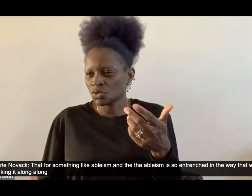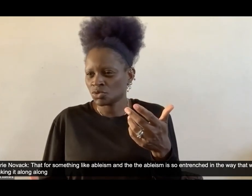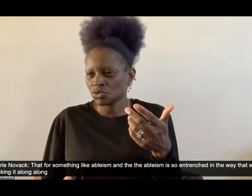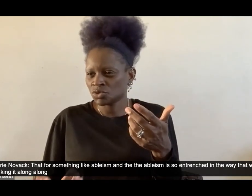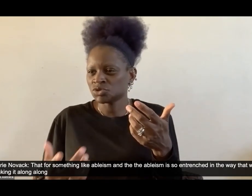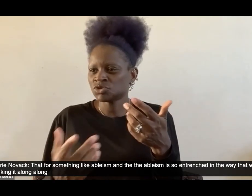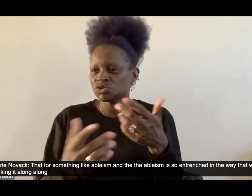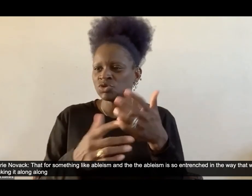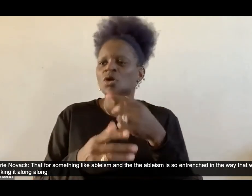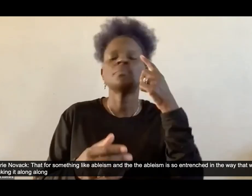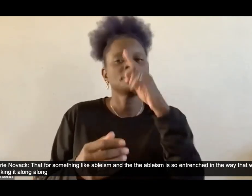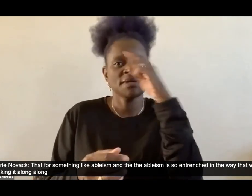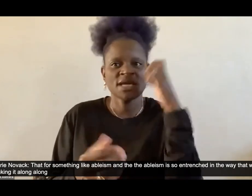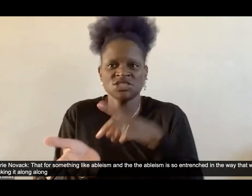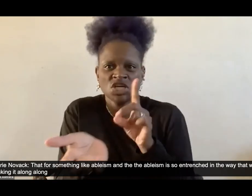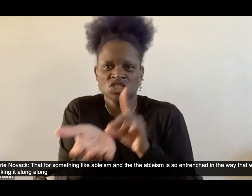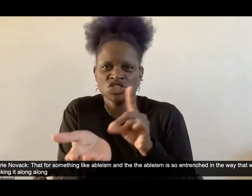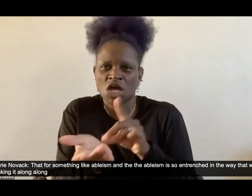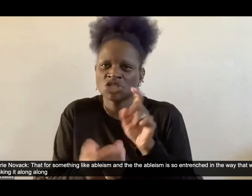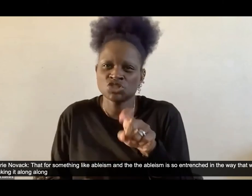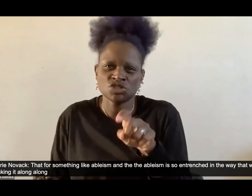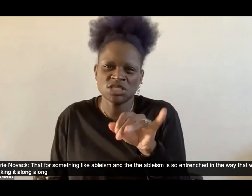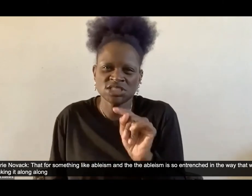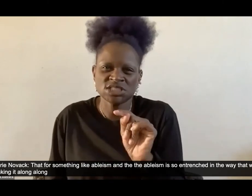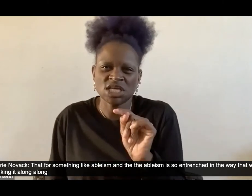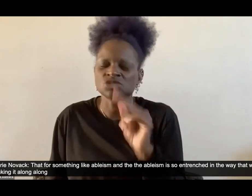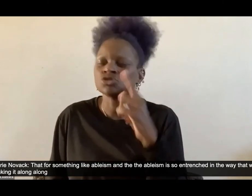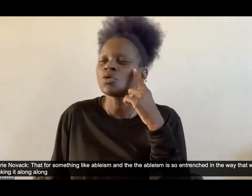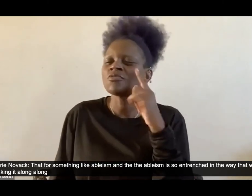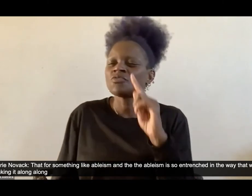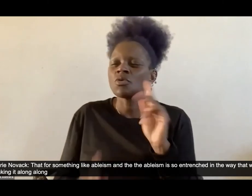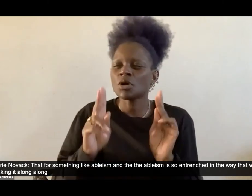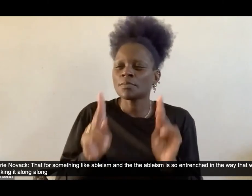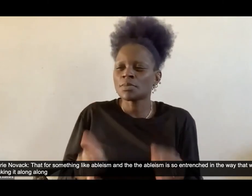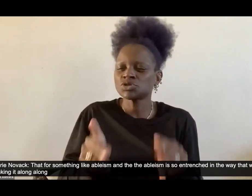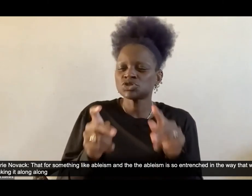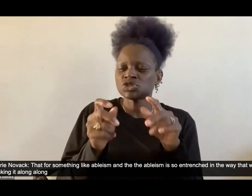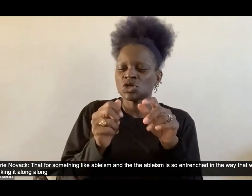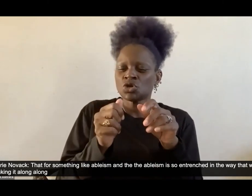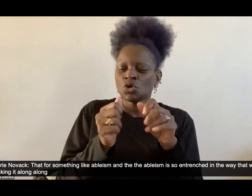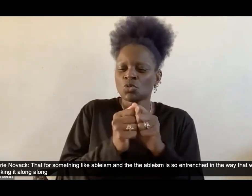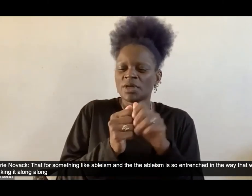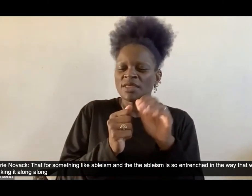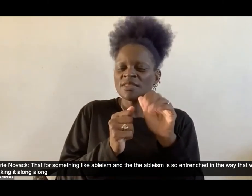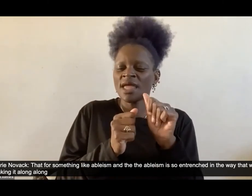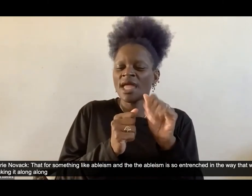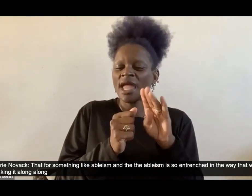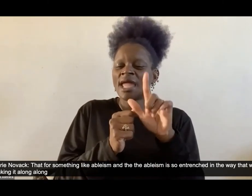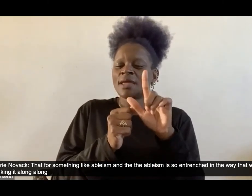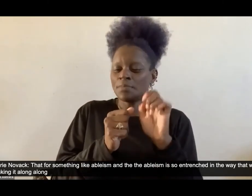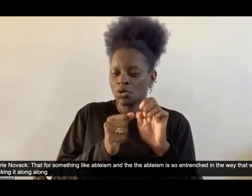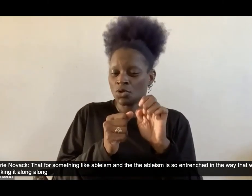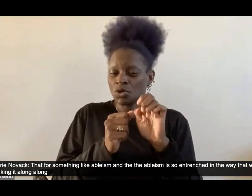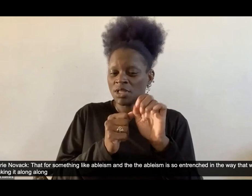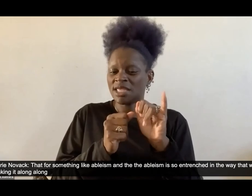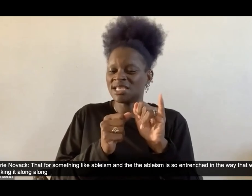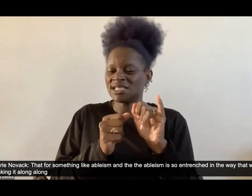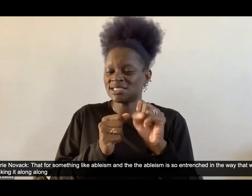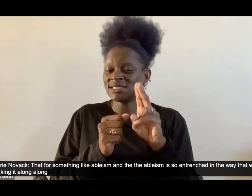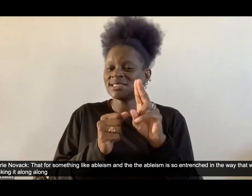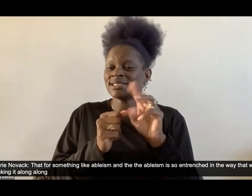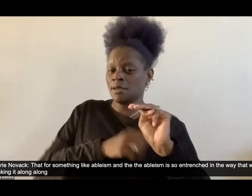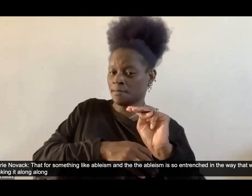that for something like ableism and the the ableism is so entrenched in the way that we work i think